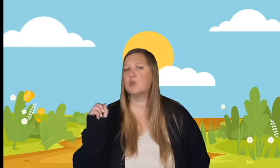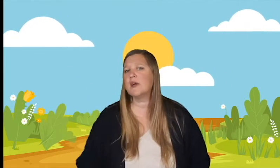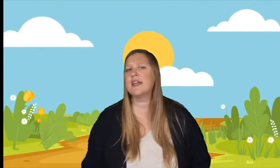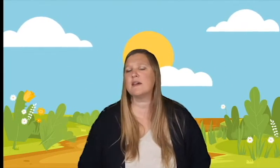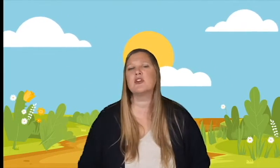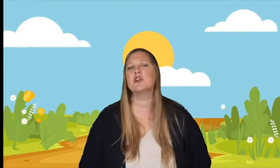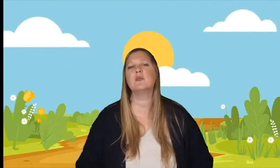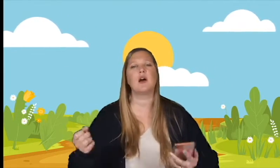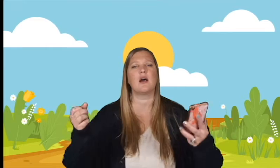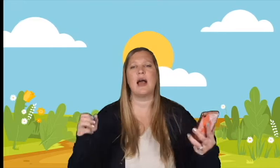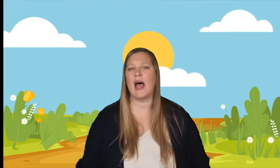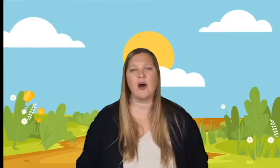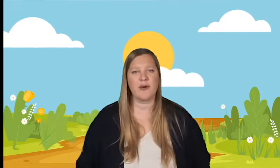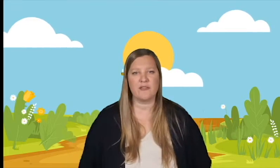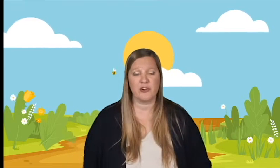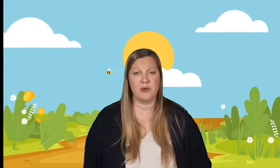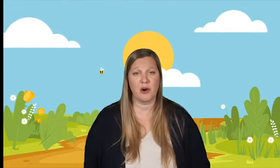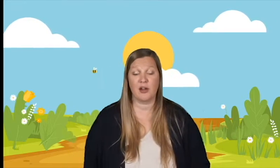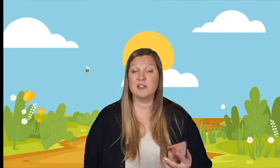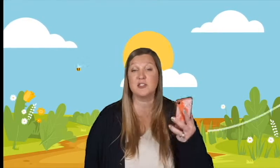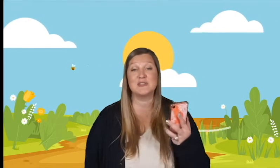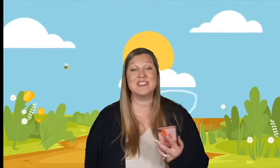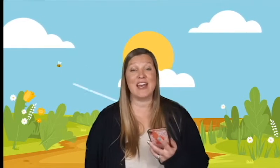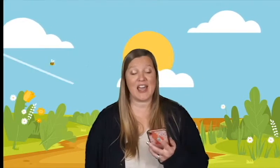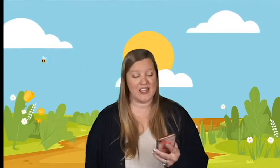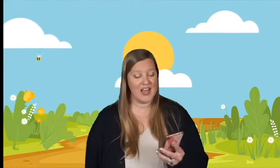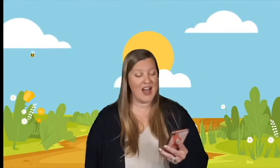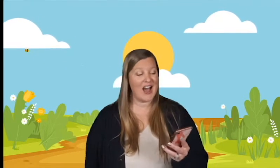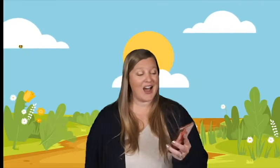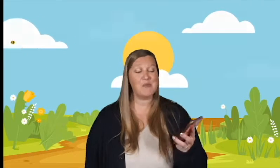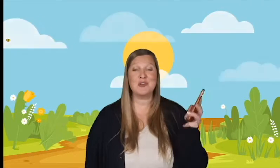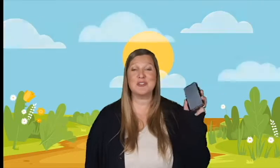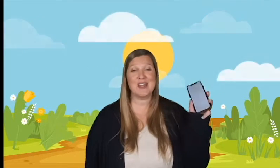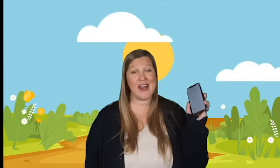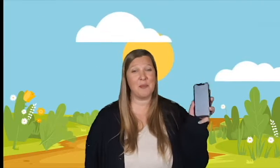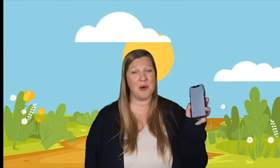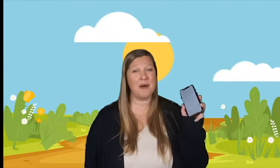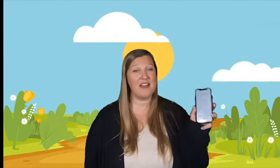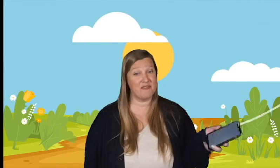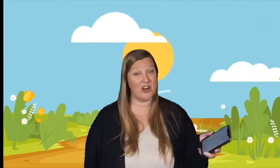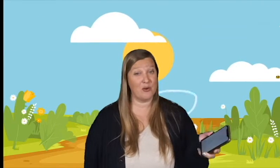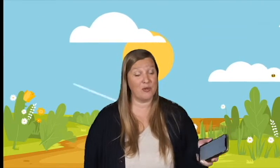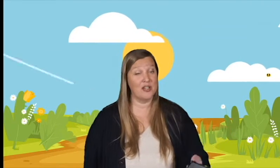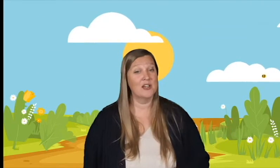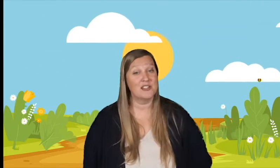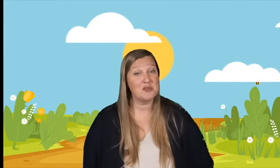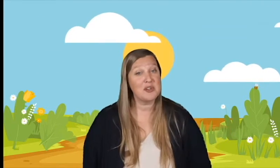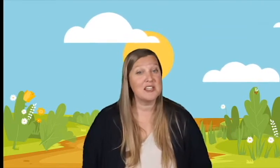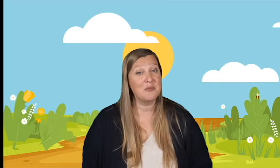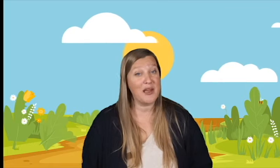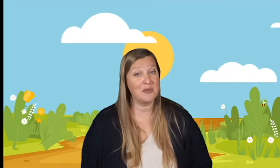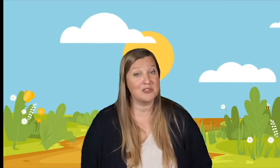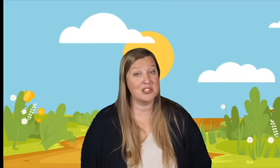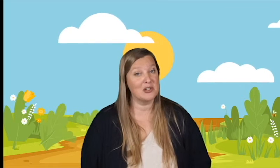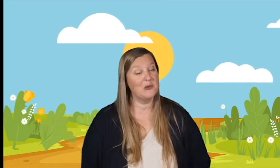whenever you are, however you are. So today, I'm using an app on my phone to read the Bible to you.